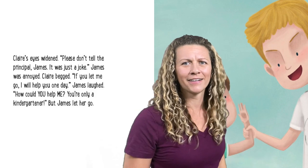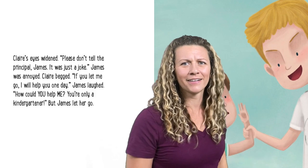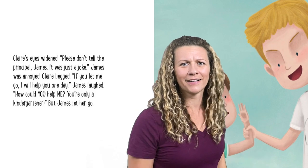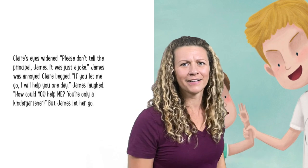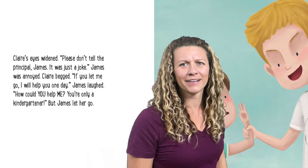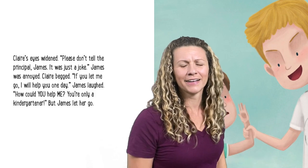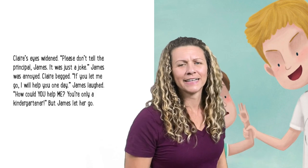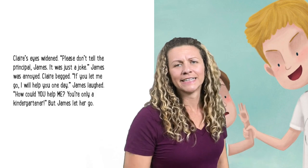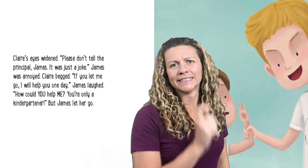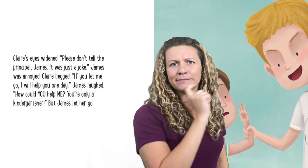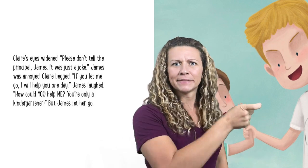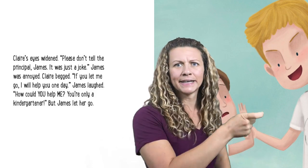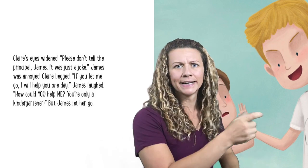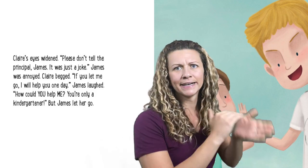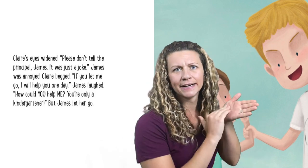But James let her go.